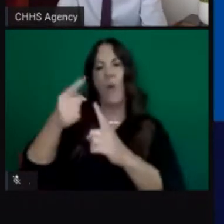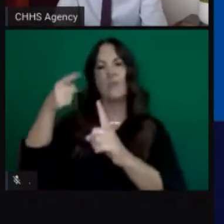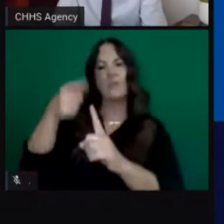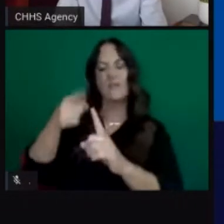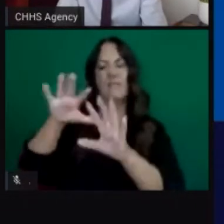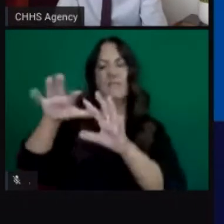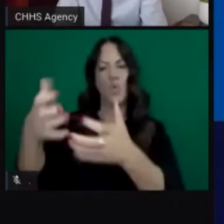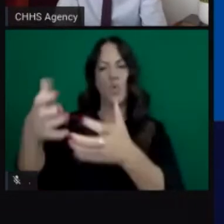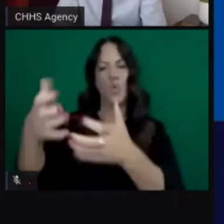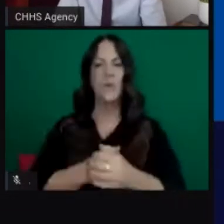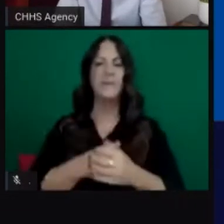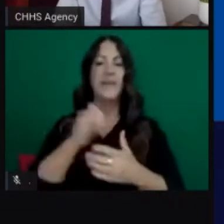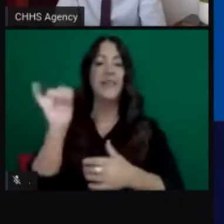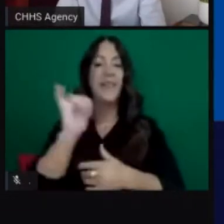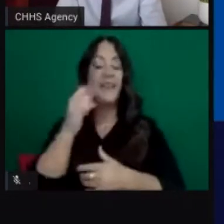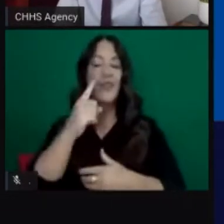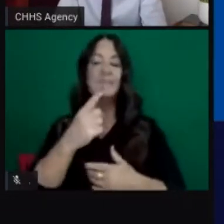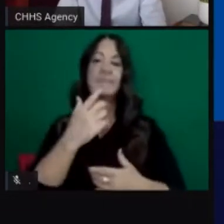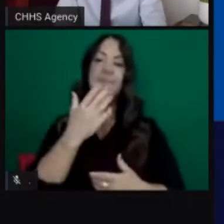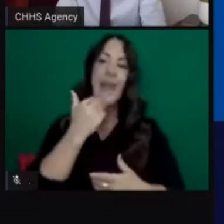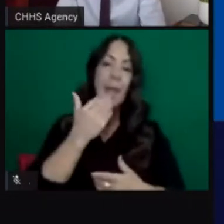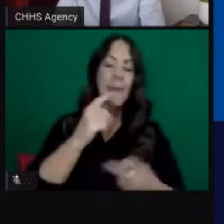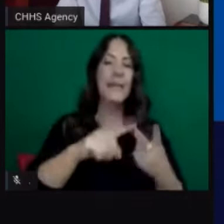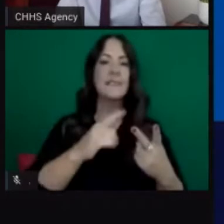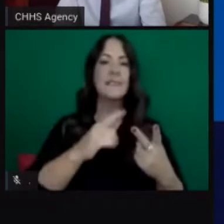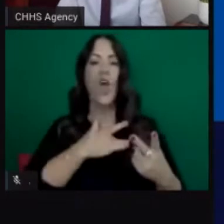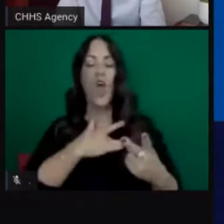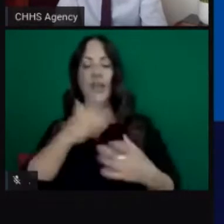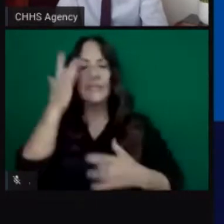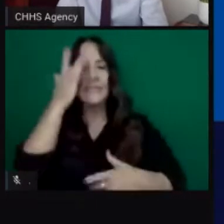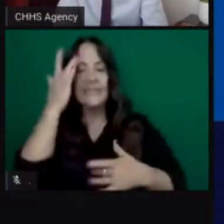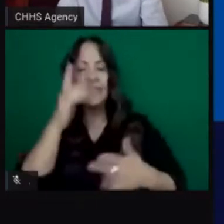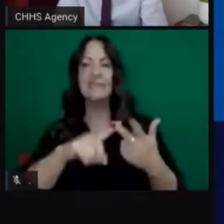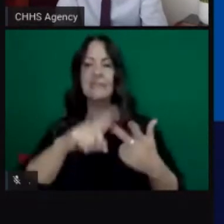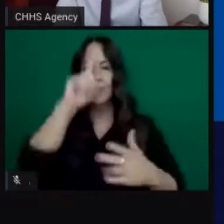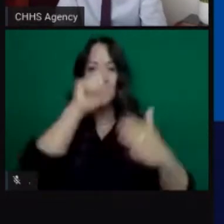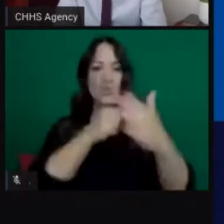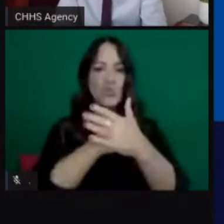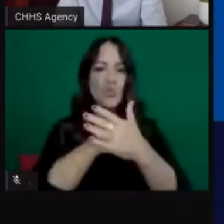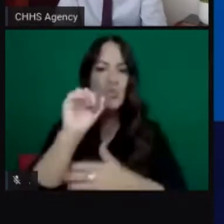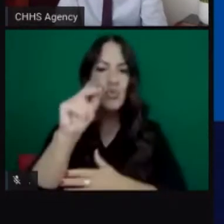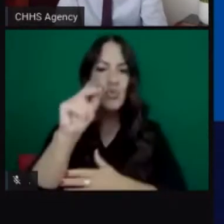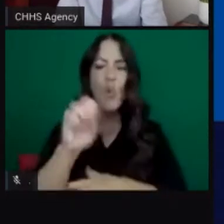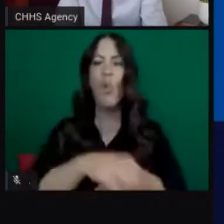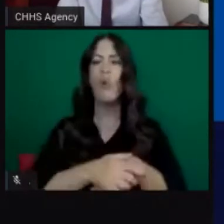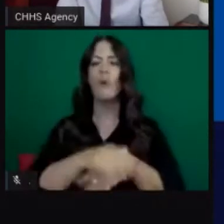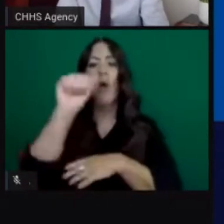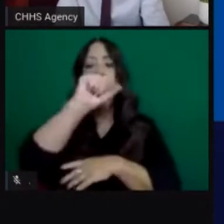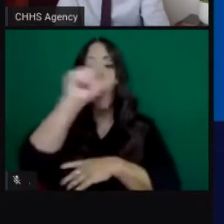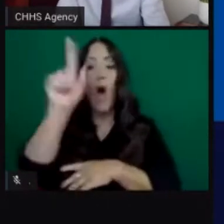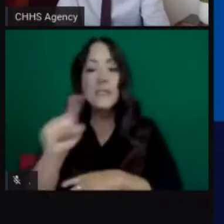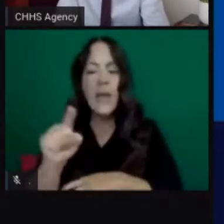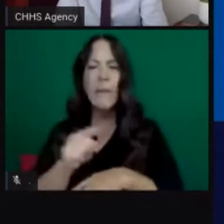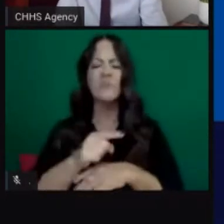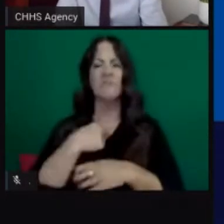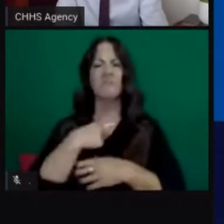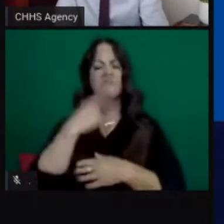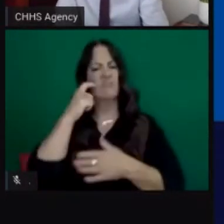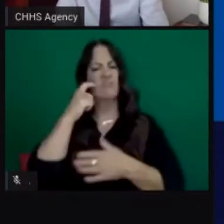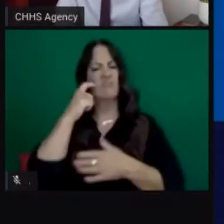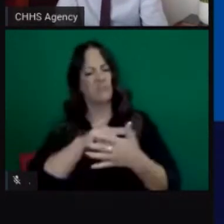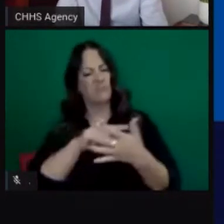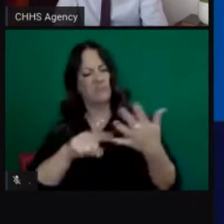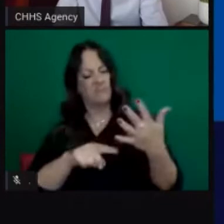diabetes and heart disease strokes alzheimer's other conditions where we see increased uh